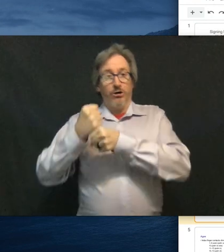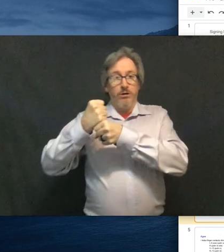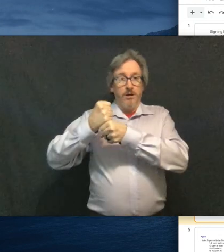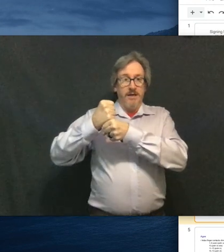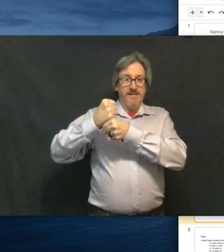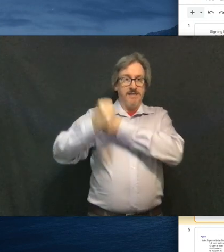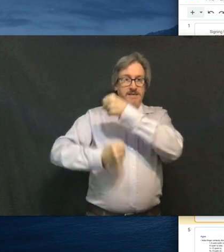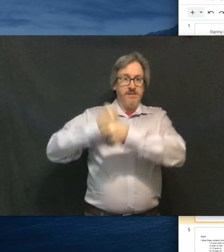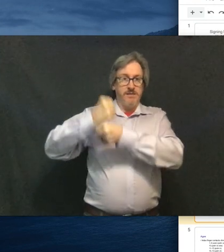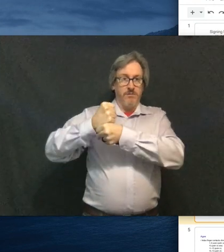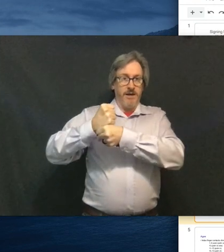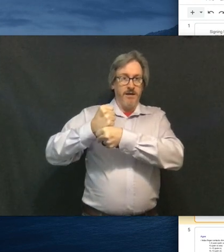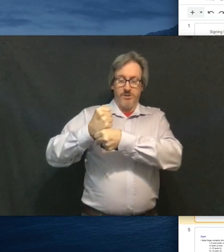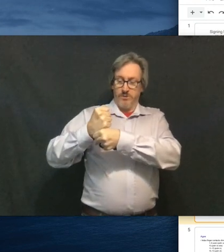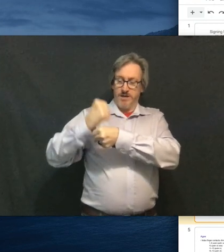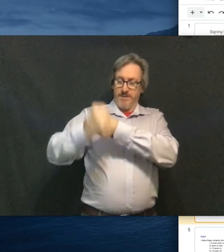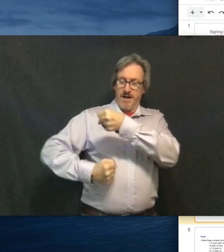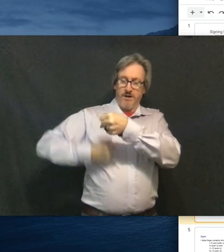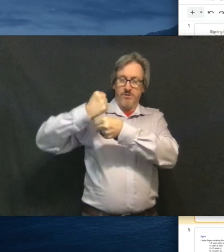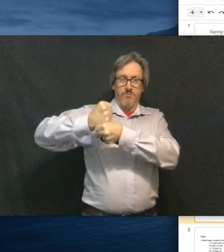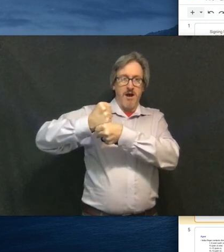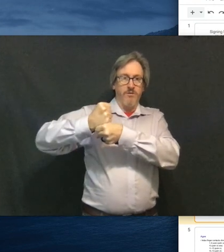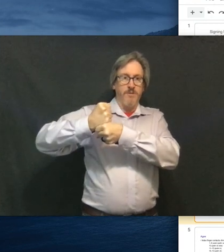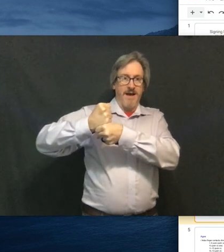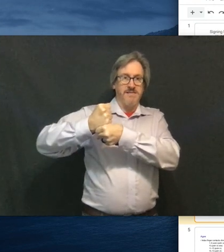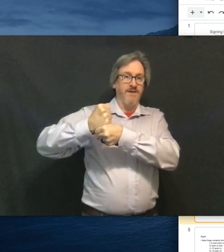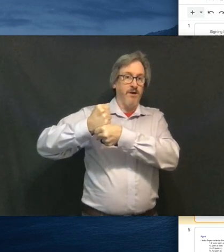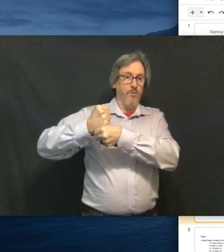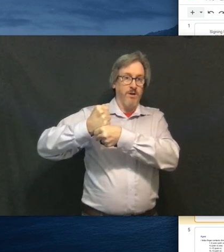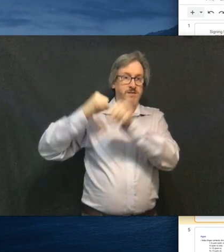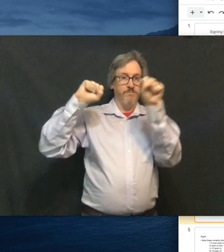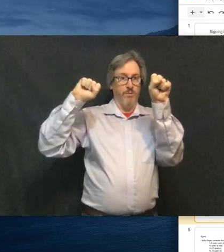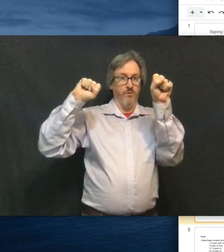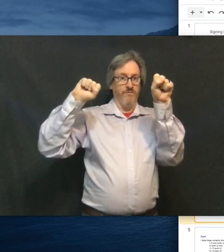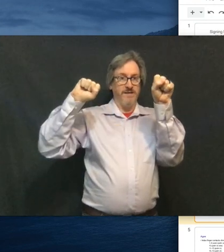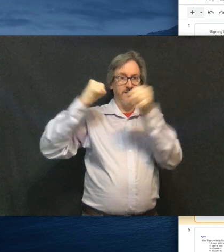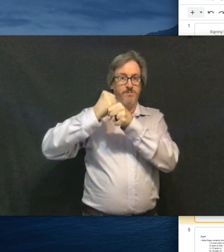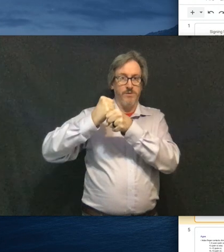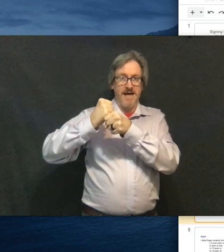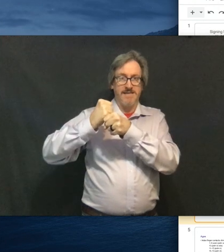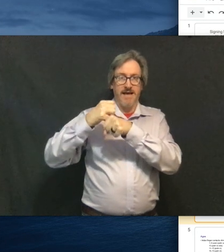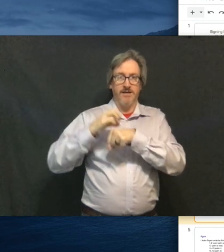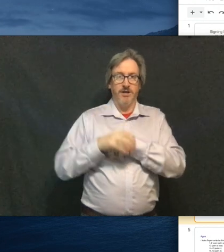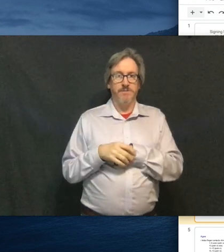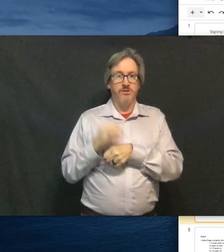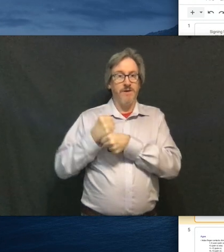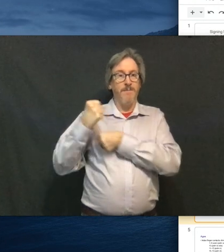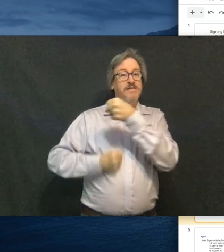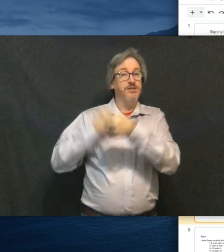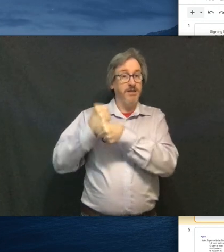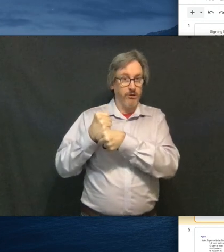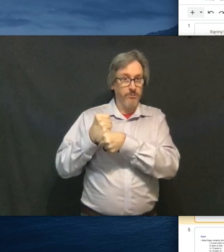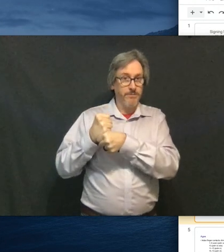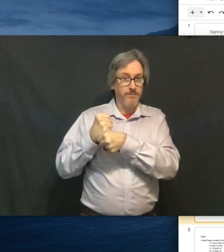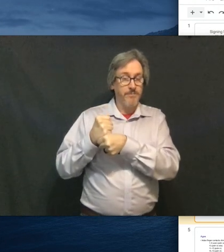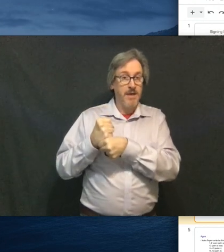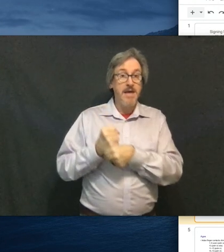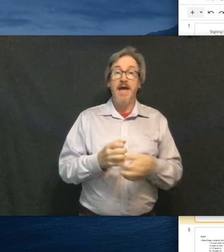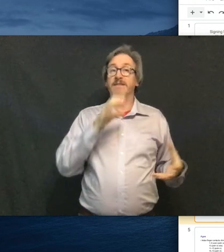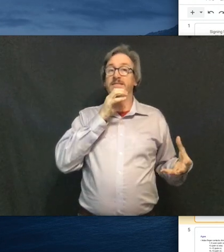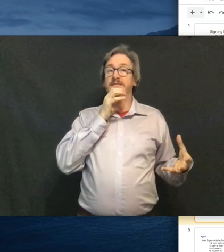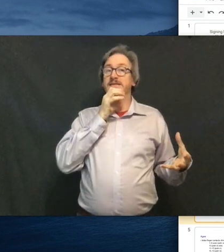Year is this, right? So the dominant hand goes around the passive hand once. Both fists, both ass, hand shapes. So that means year